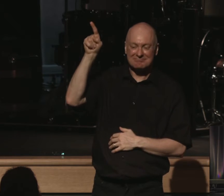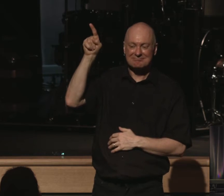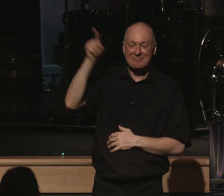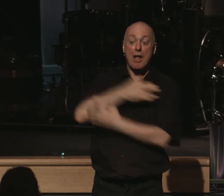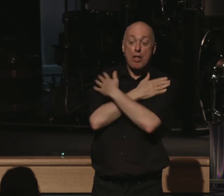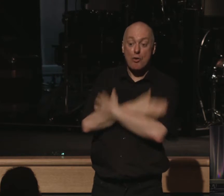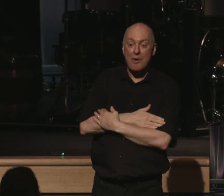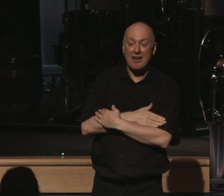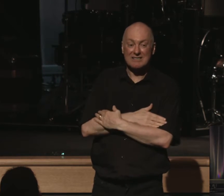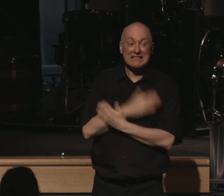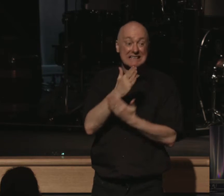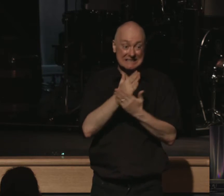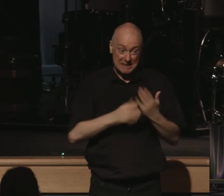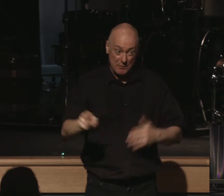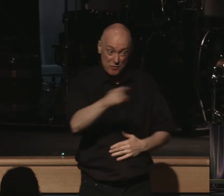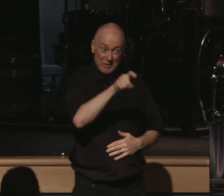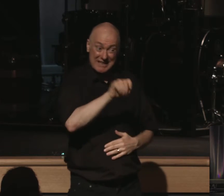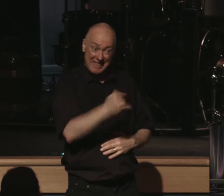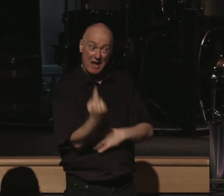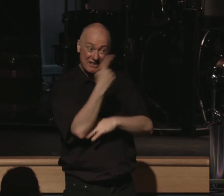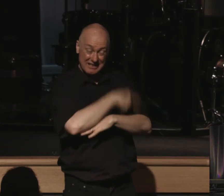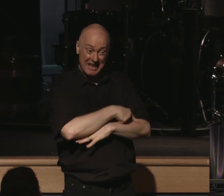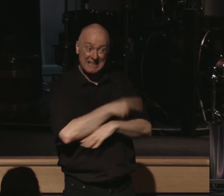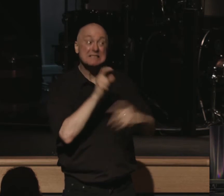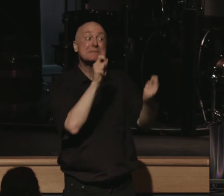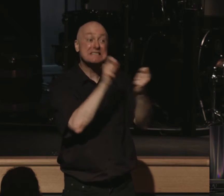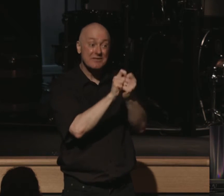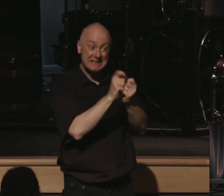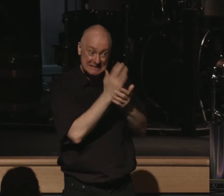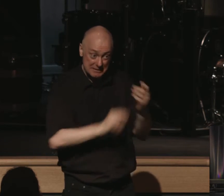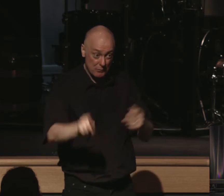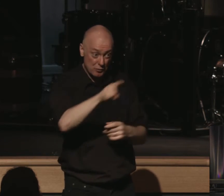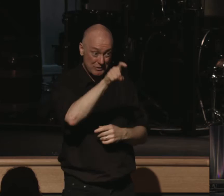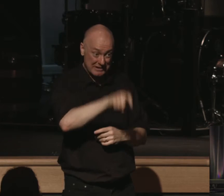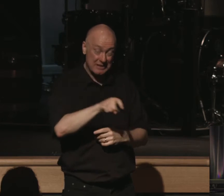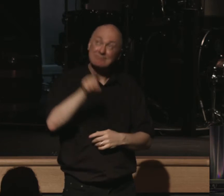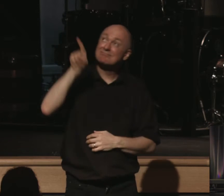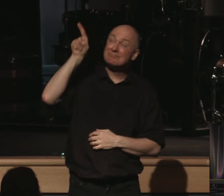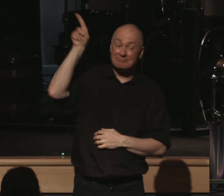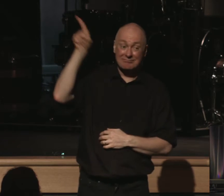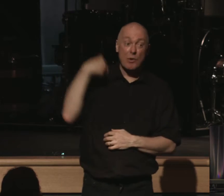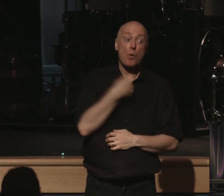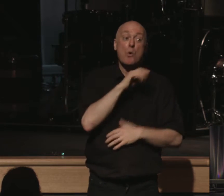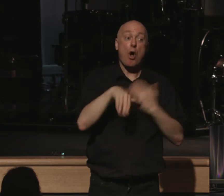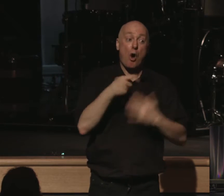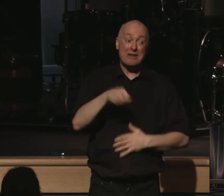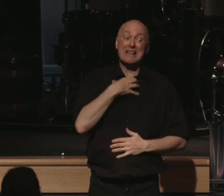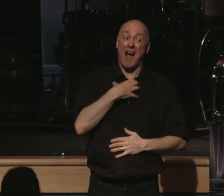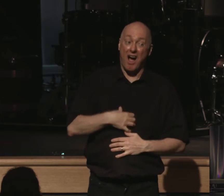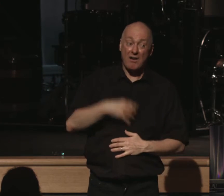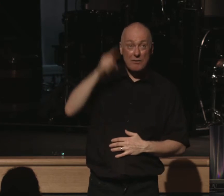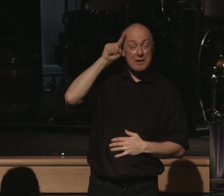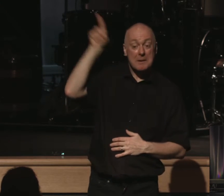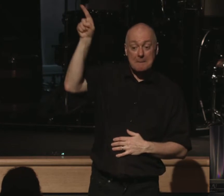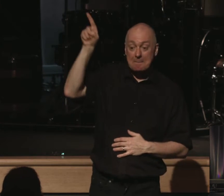That's the rest that some of us need here today specifically. It's the rest we all need to hunger for. The psalmist